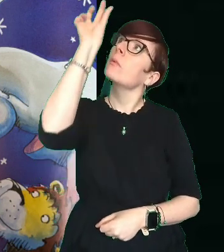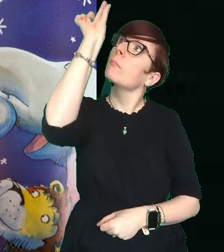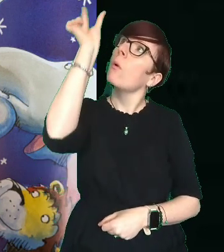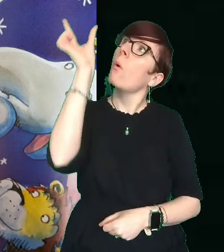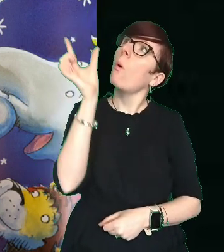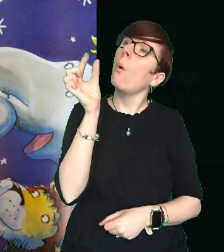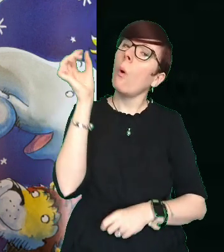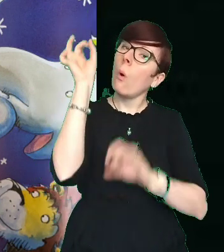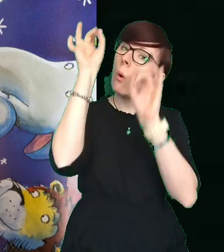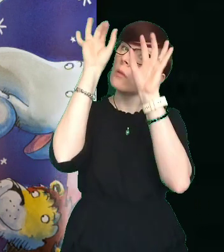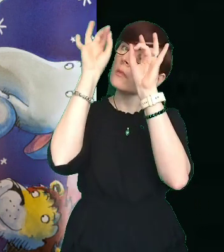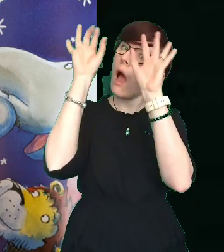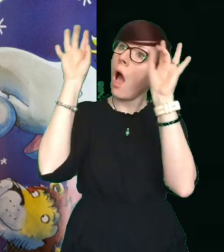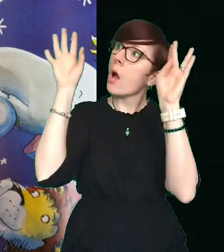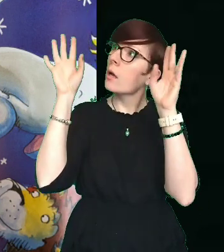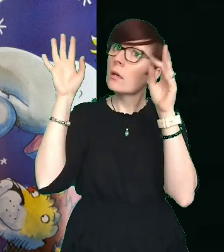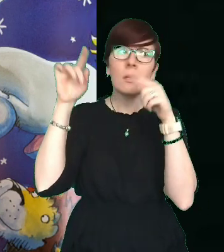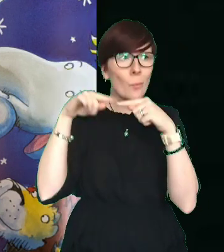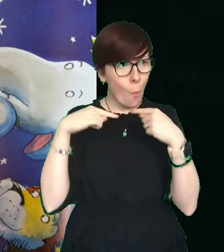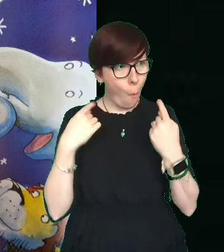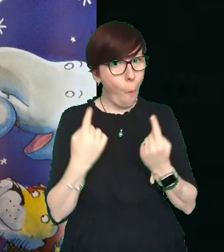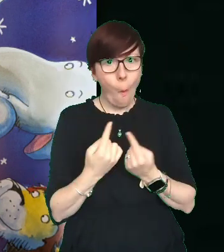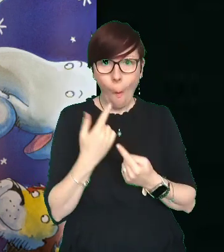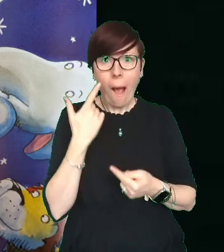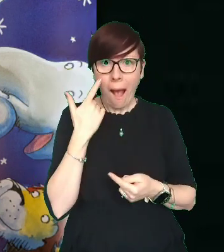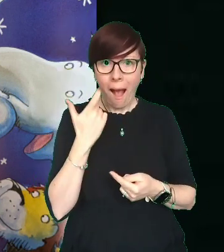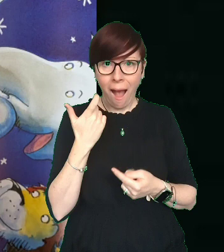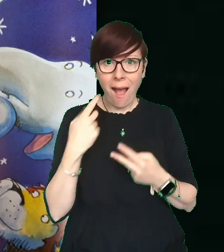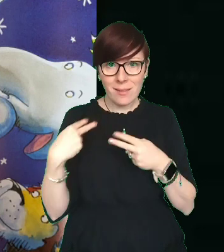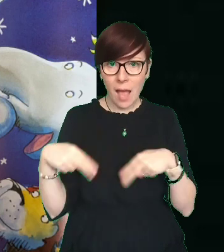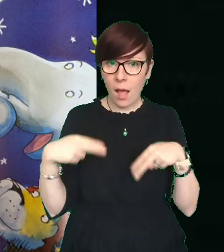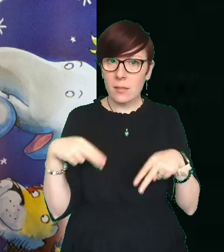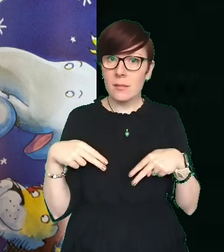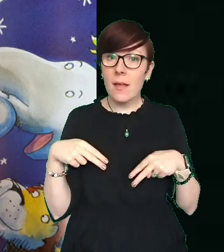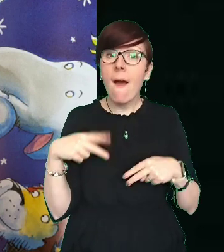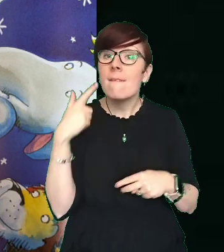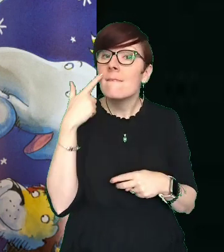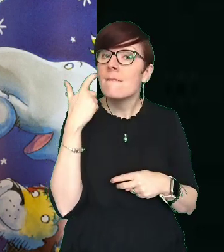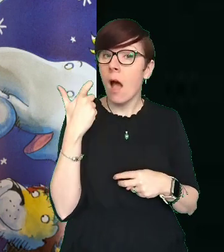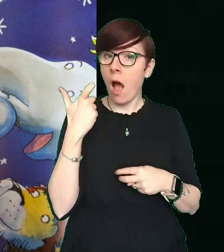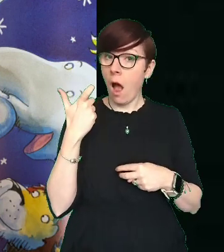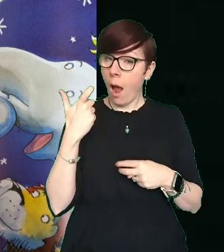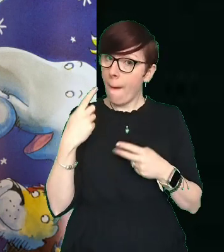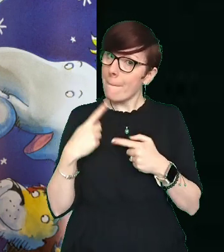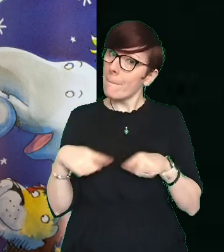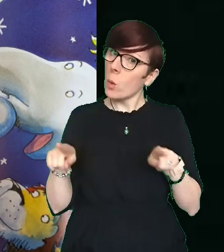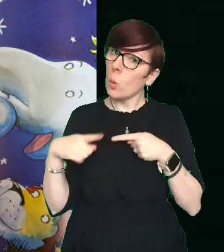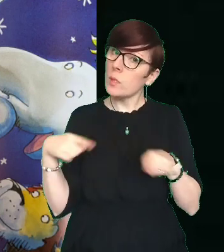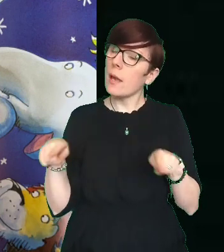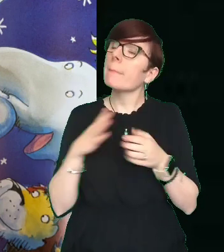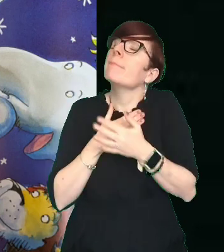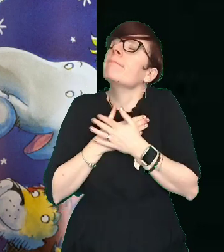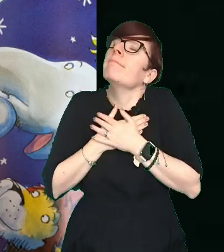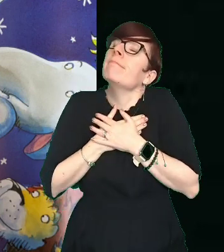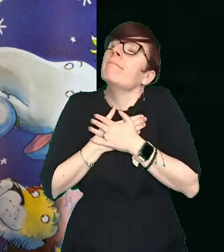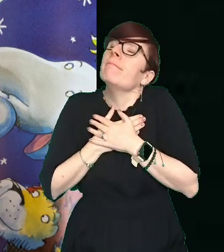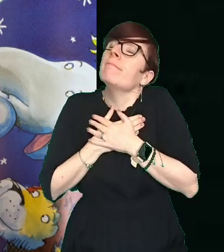moon and stars above. We all can dance, he said, when we find the music that we